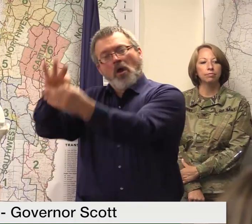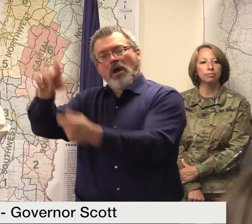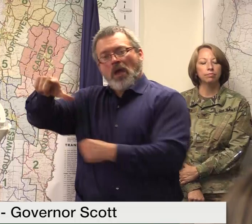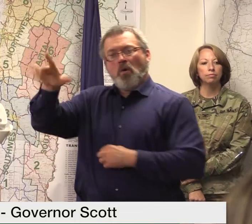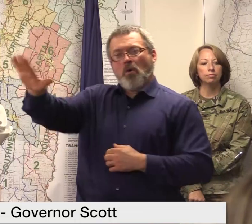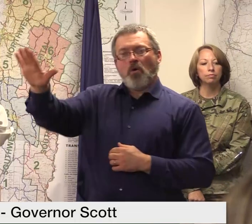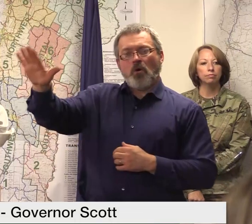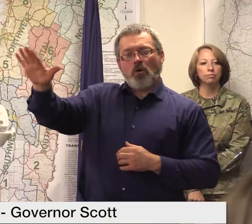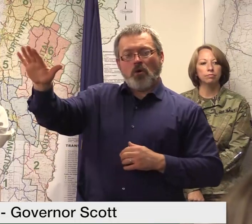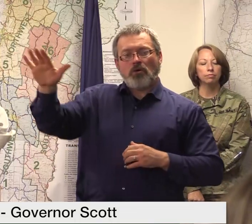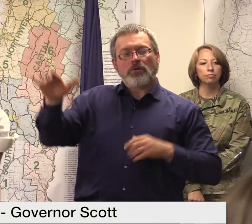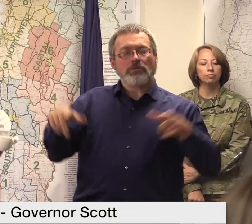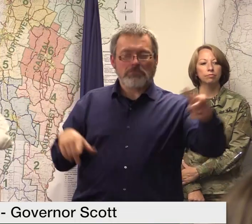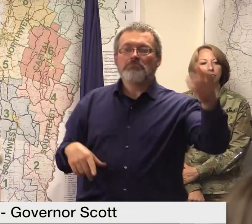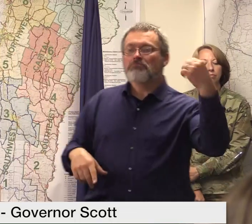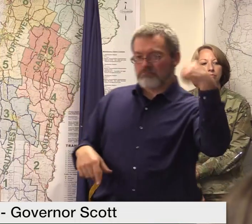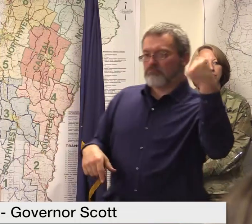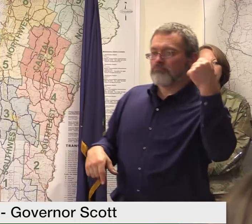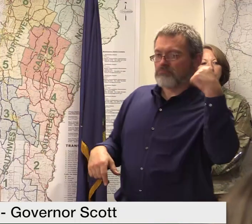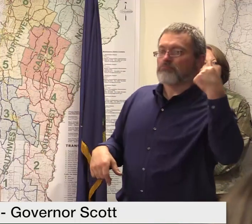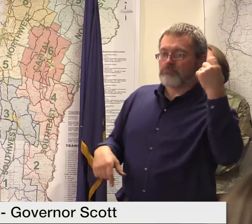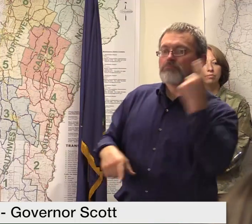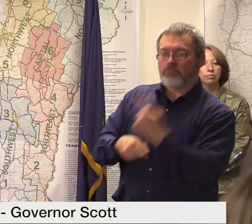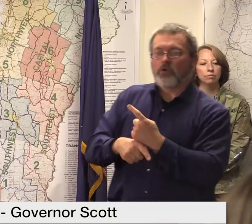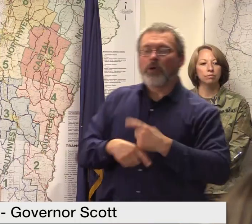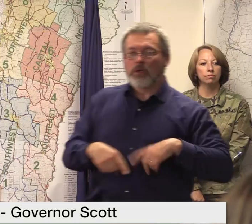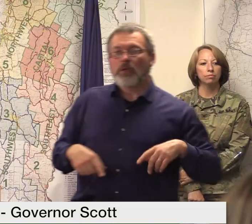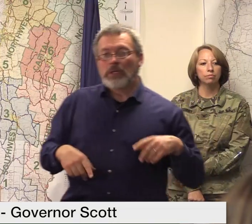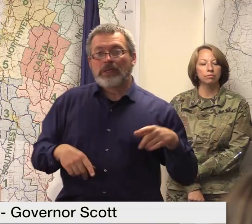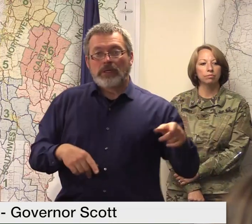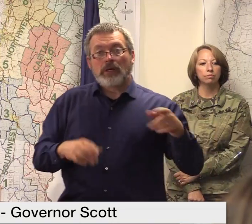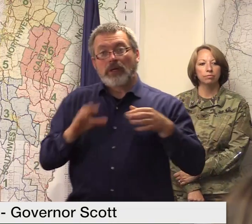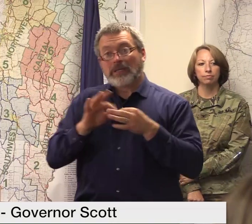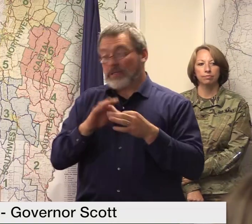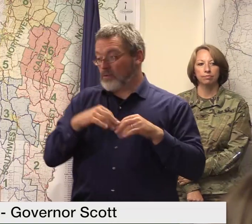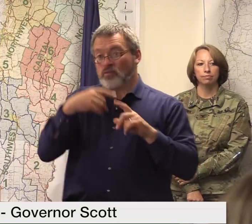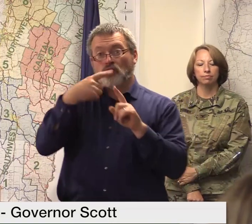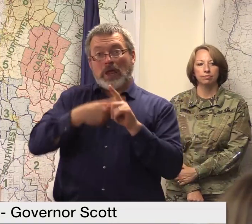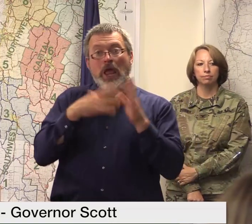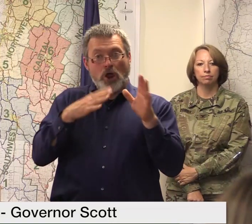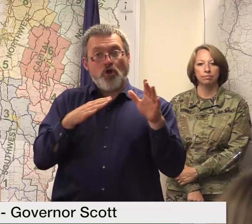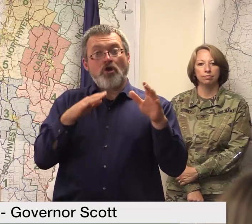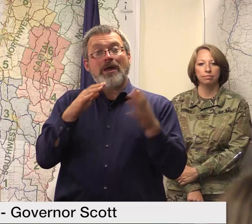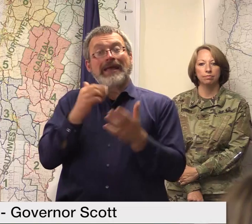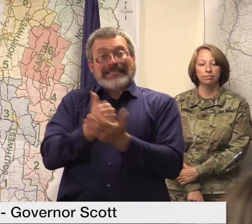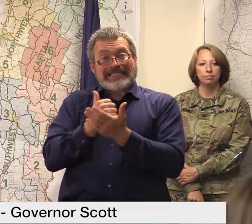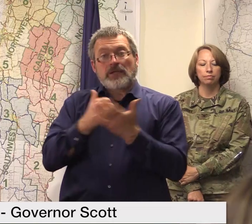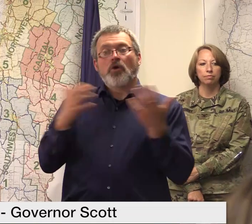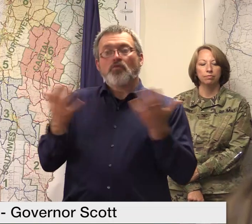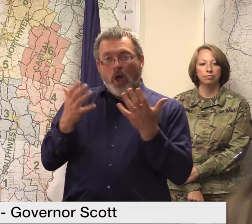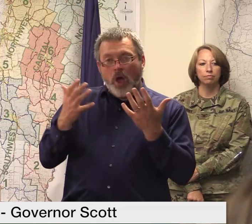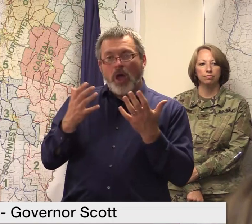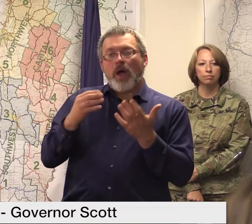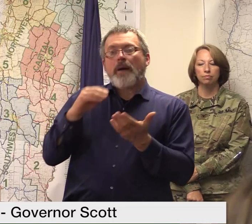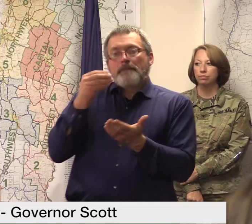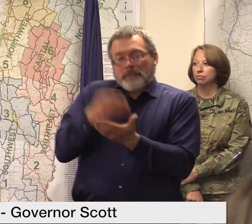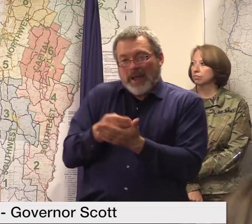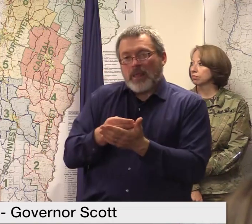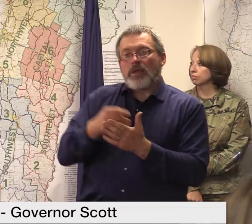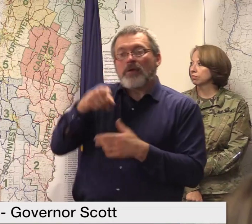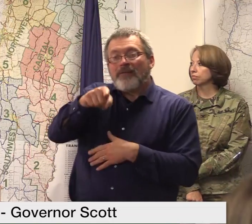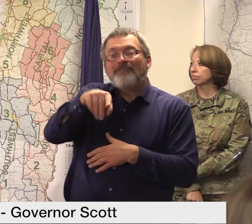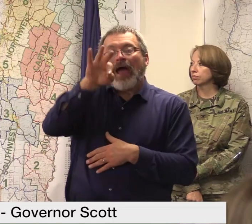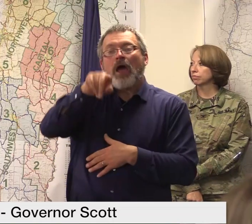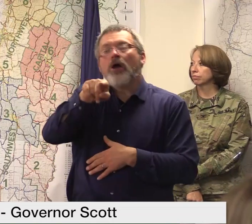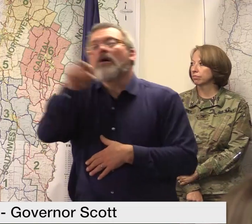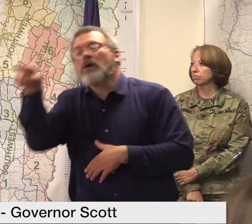a place to live temporarily the landlord's responsible for fixing it um under the process and the funding